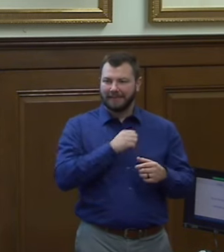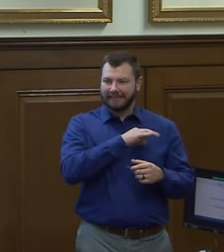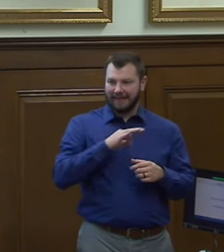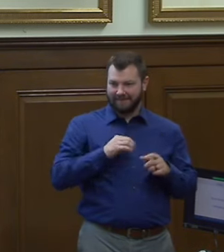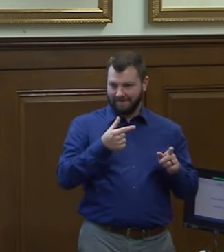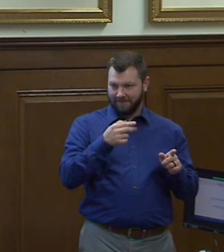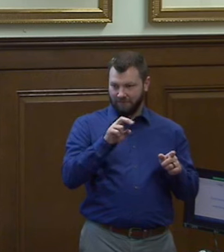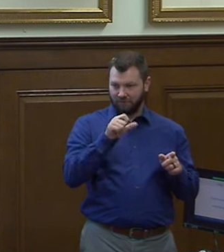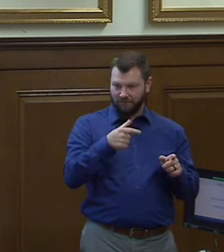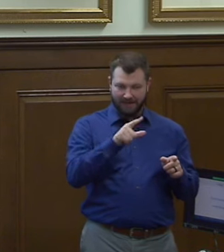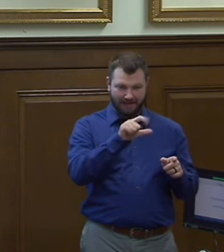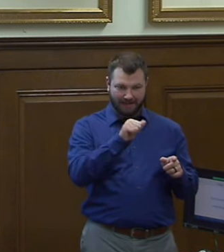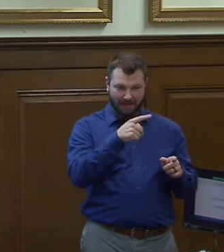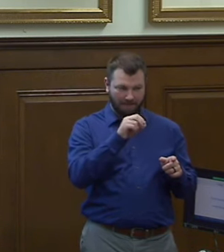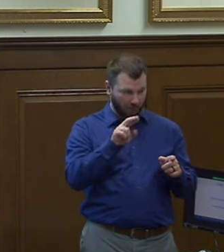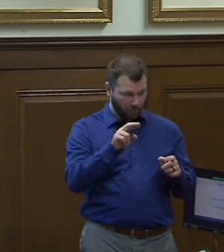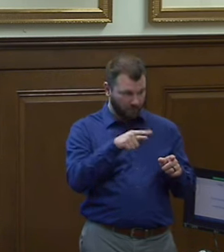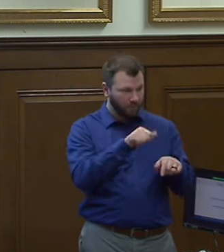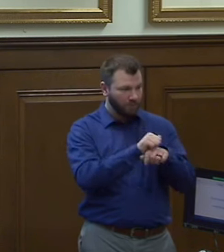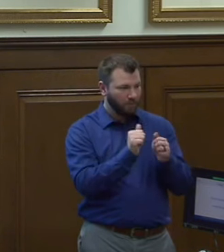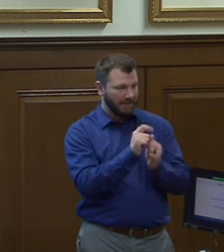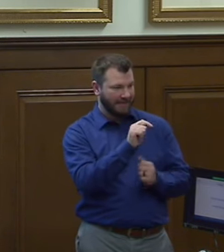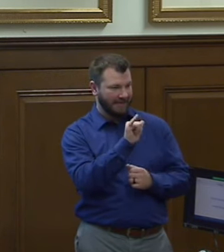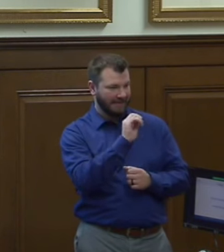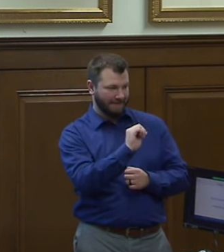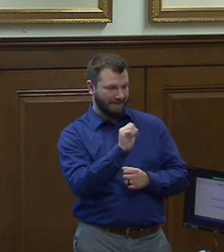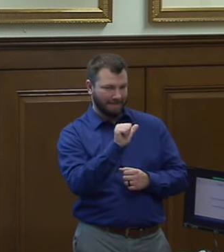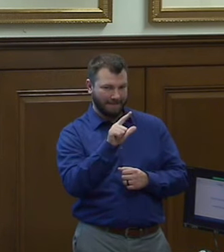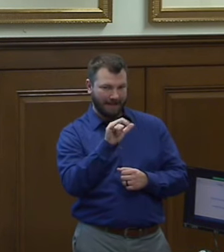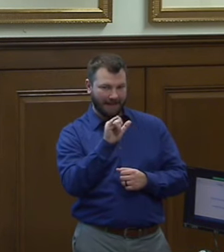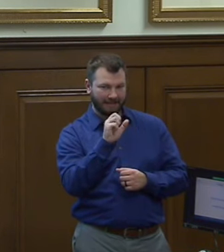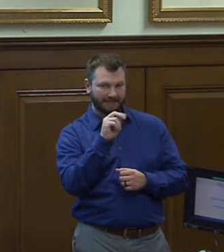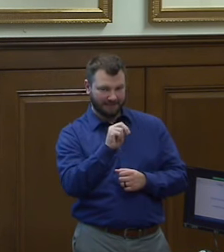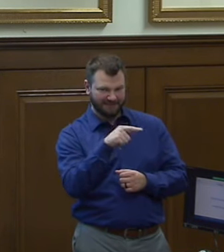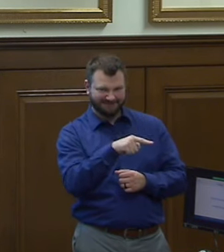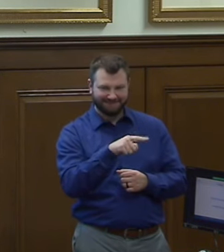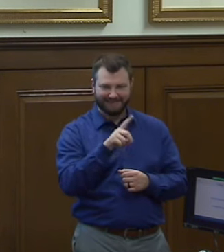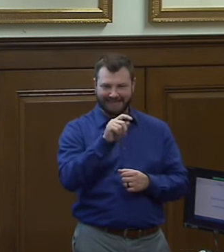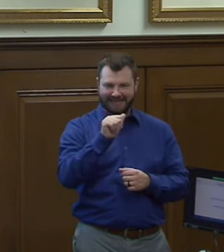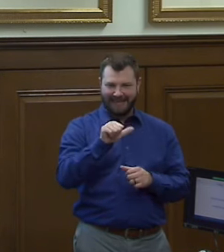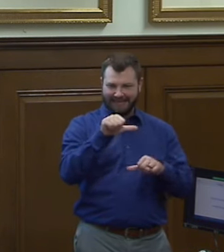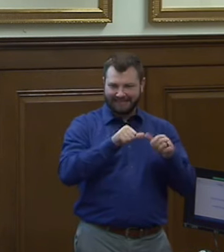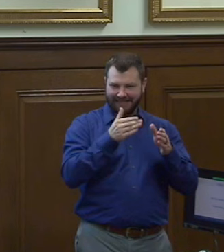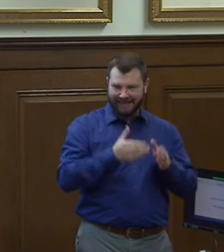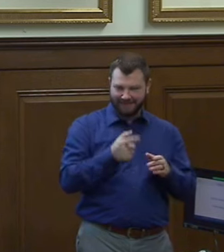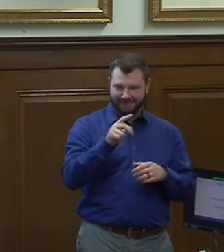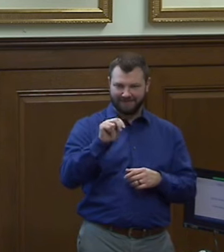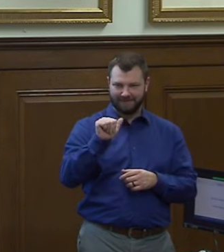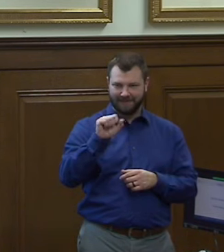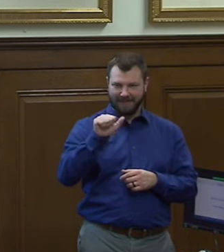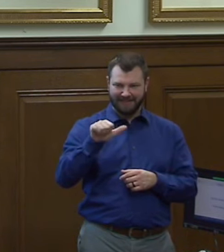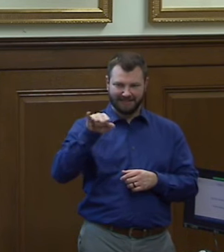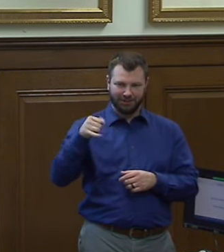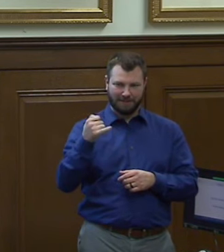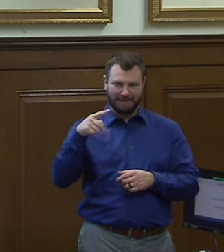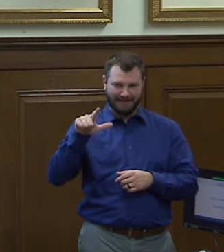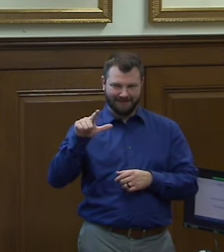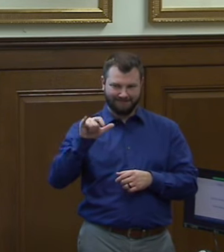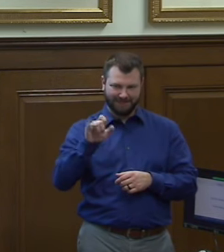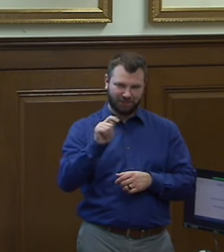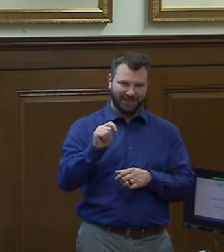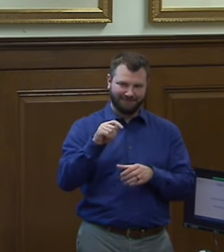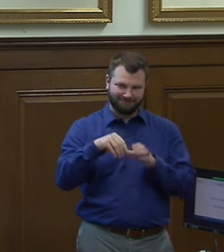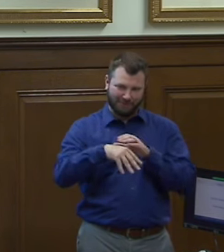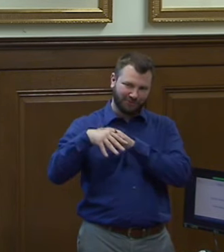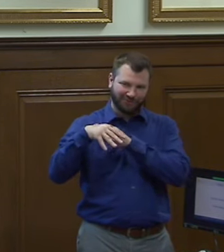has been working with tim allison who was a data scientist at nasa's jet propulsion laboratory and they were making some really